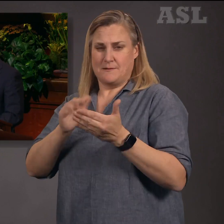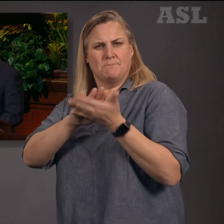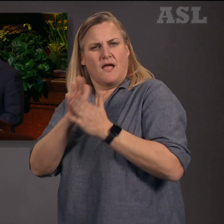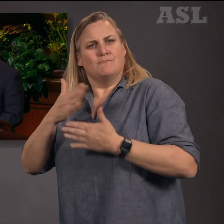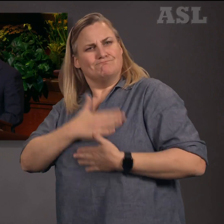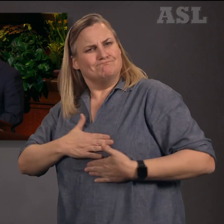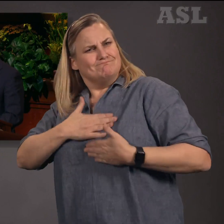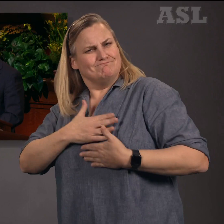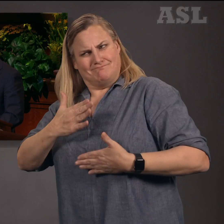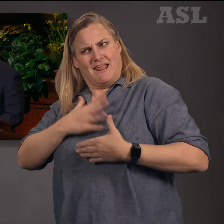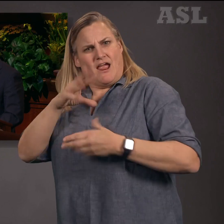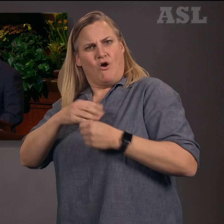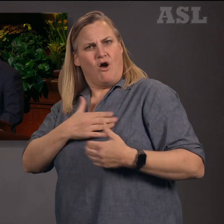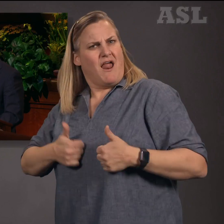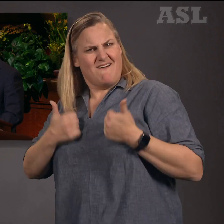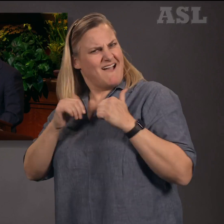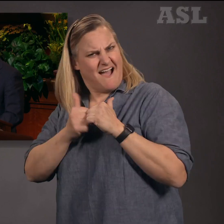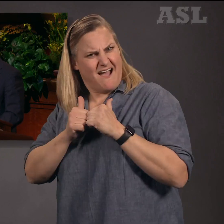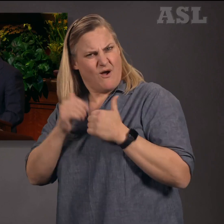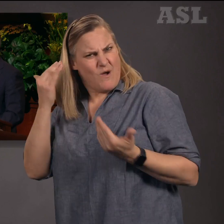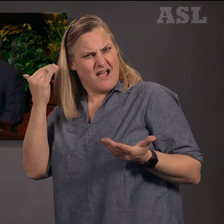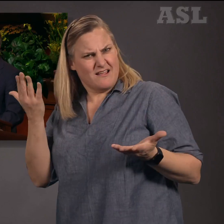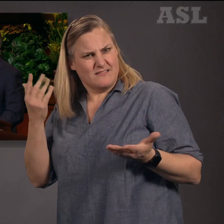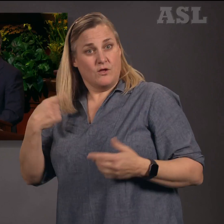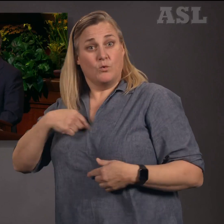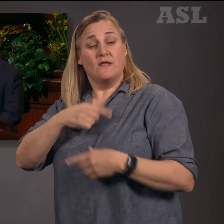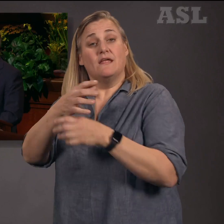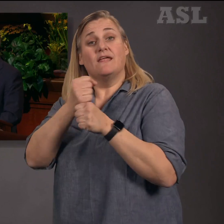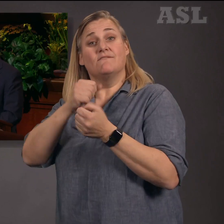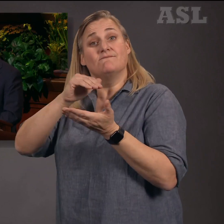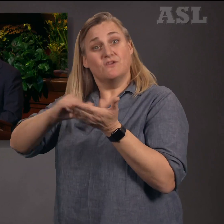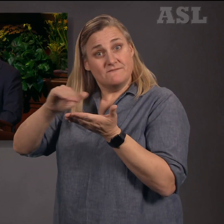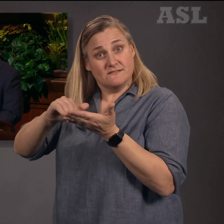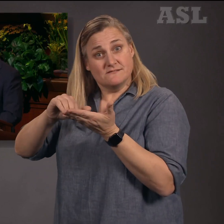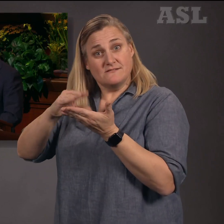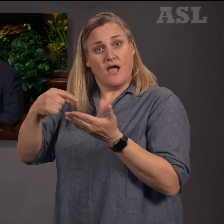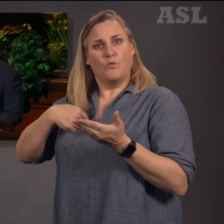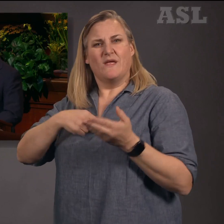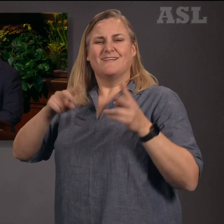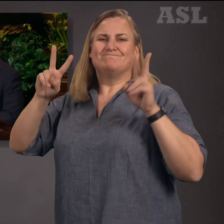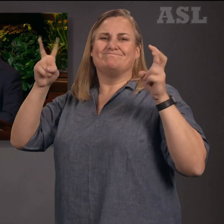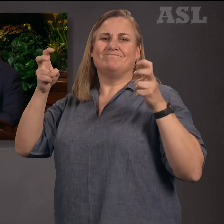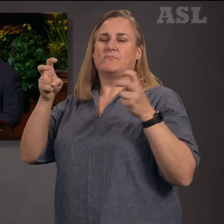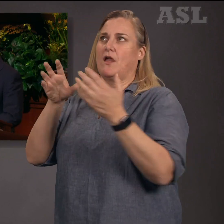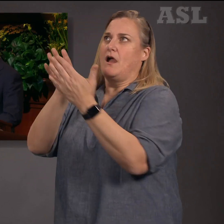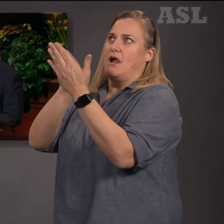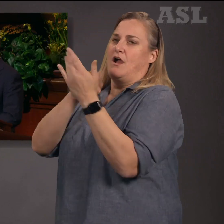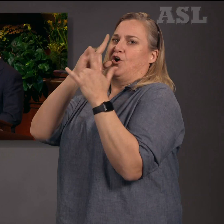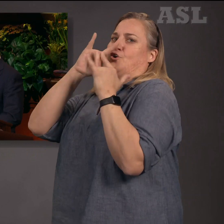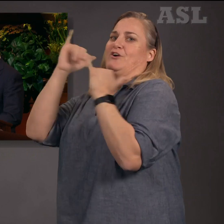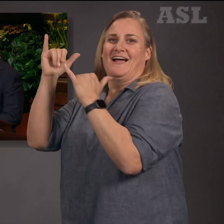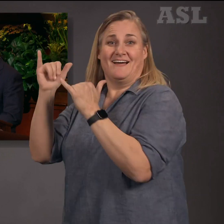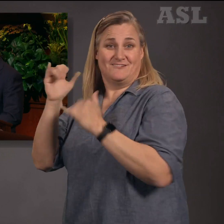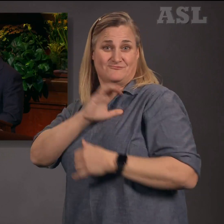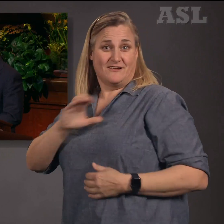changed in the image of Christ. Repentance with faith in Christ gives us access to the Atonement of Christ.